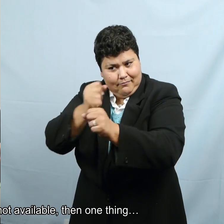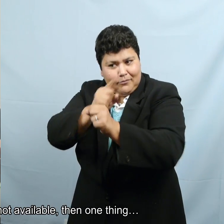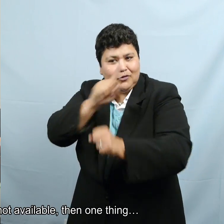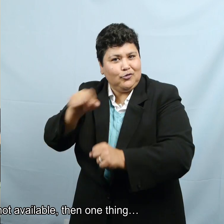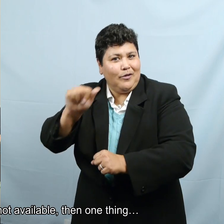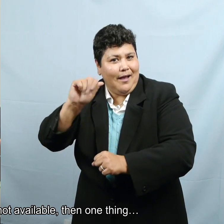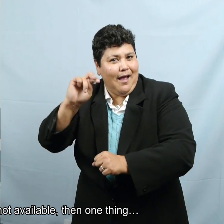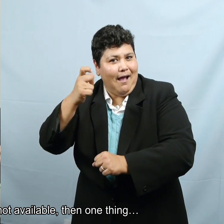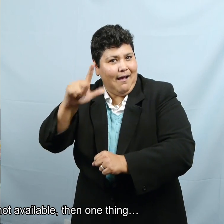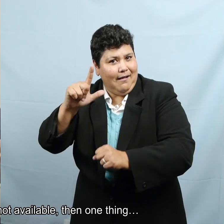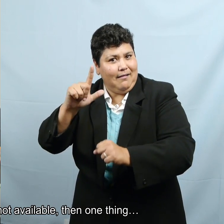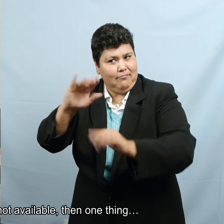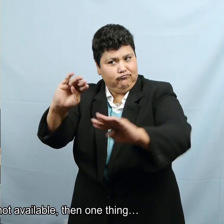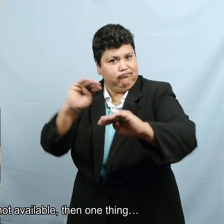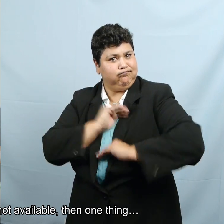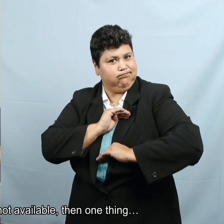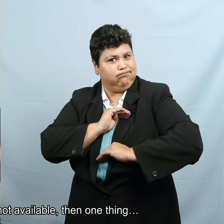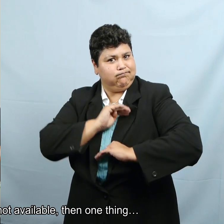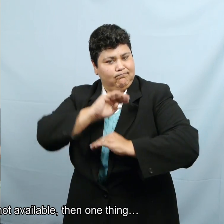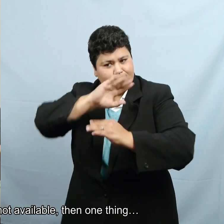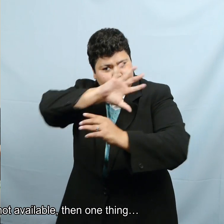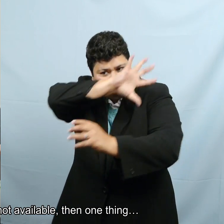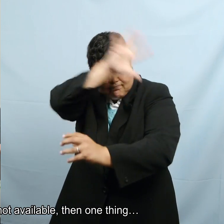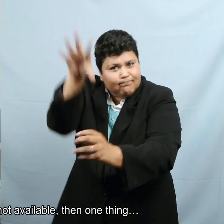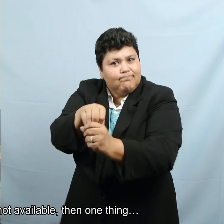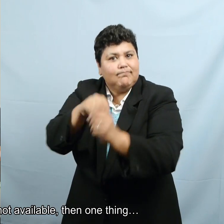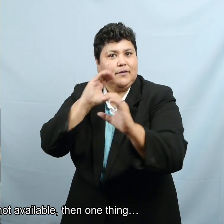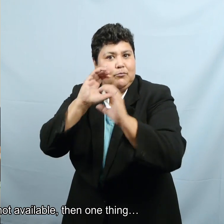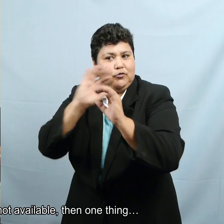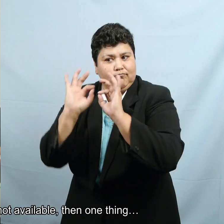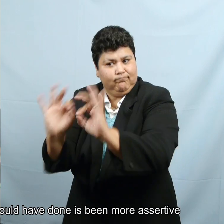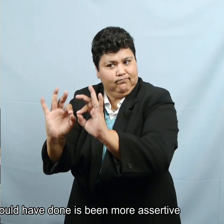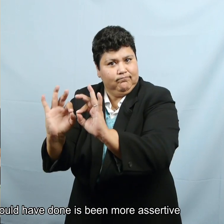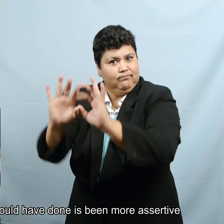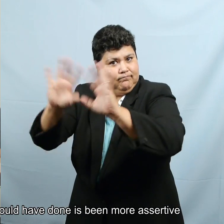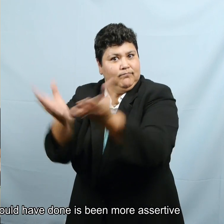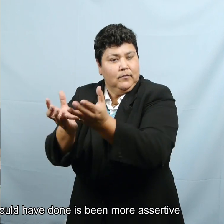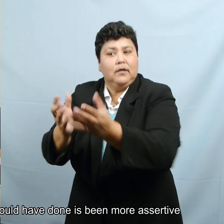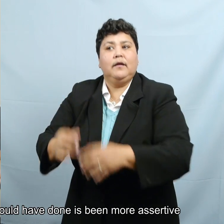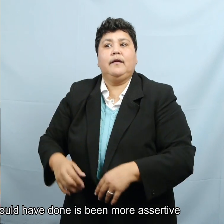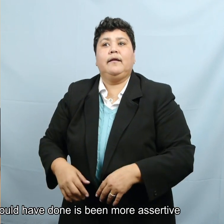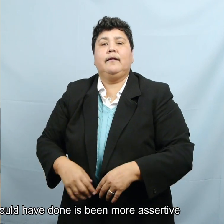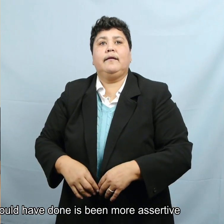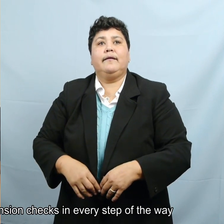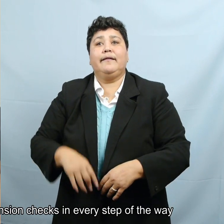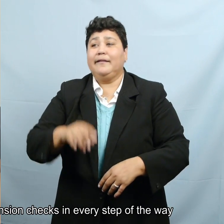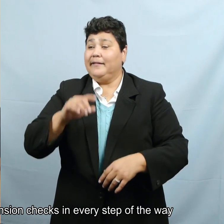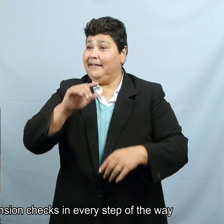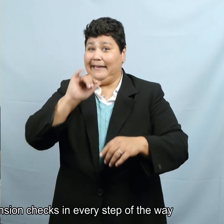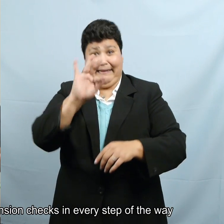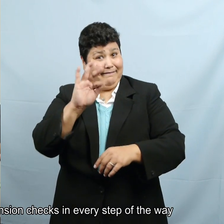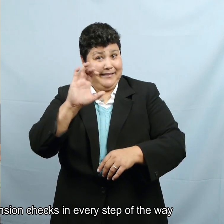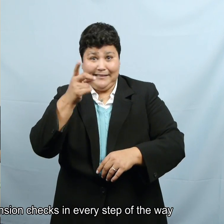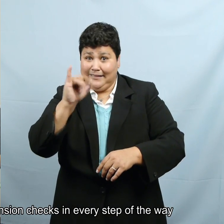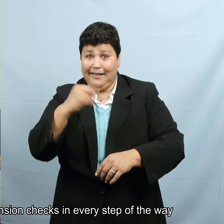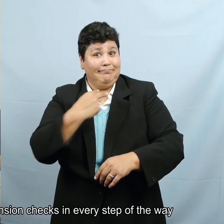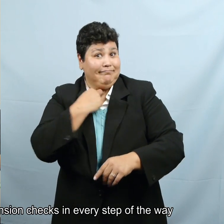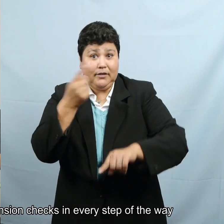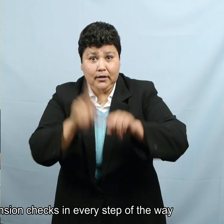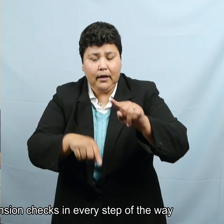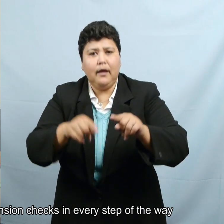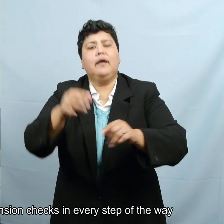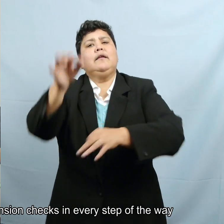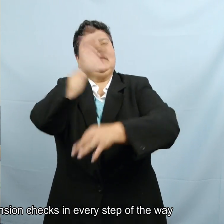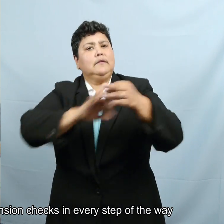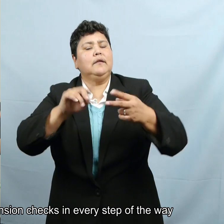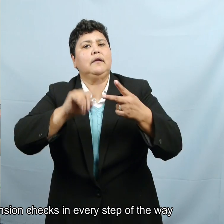But if one is not available, then some things that I could have done has been more assertive and done comprehension